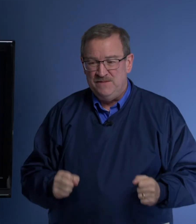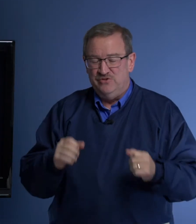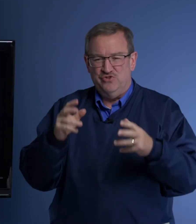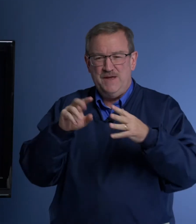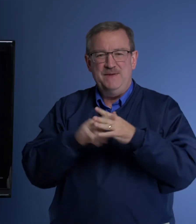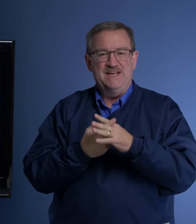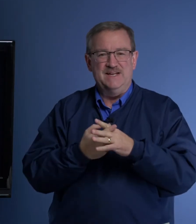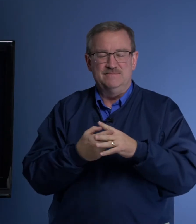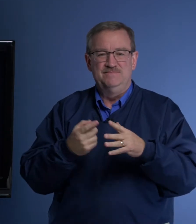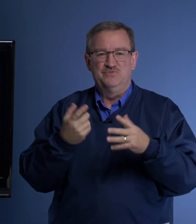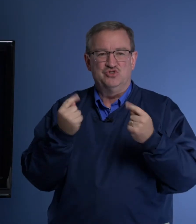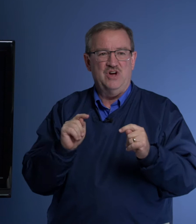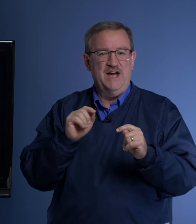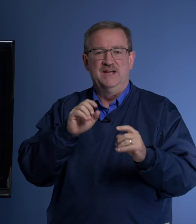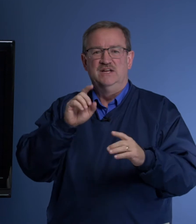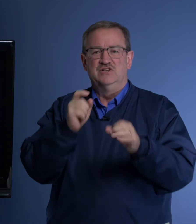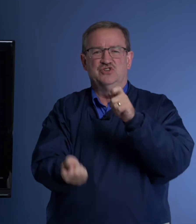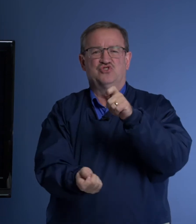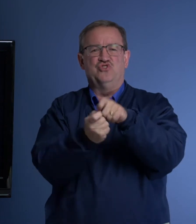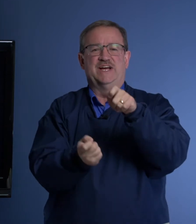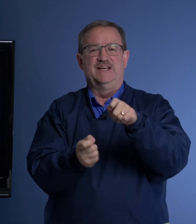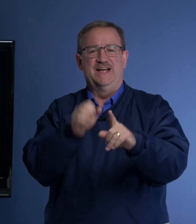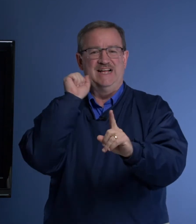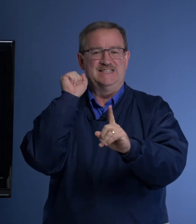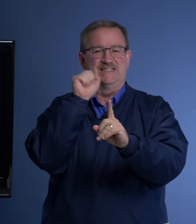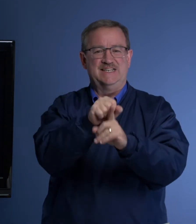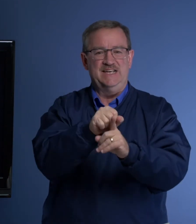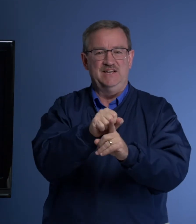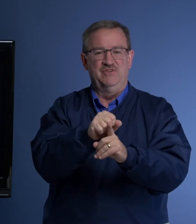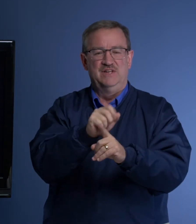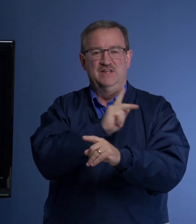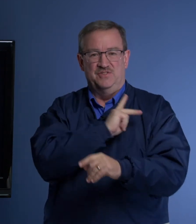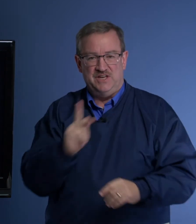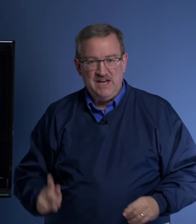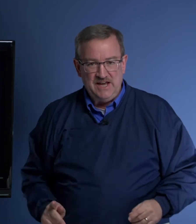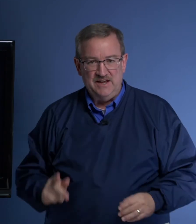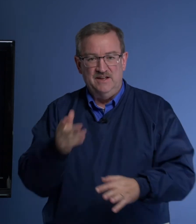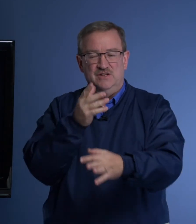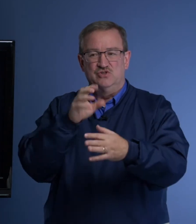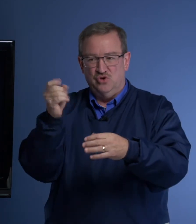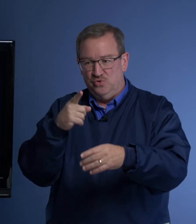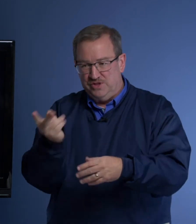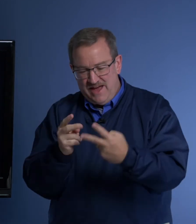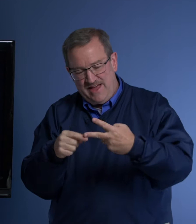So they begin to try to trick and deceive the king so they